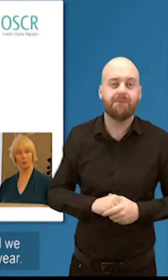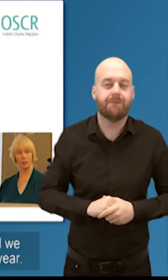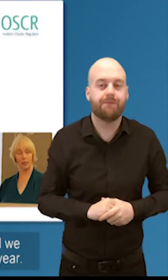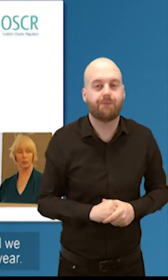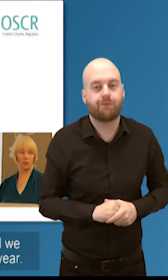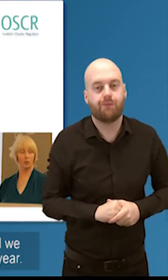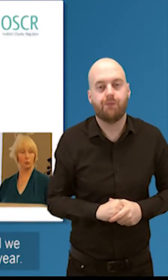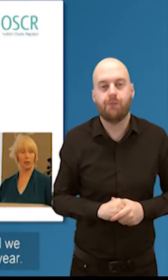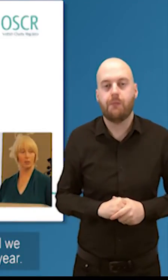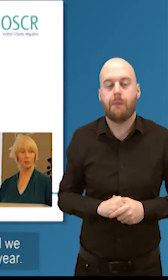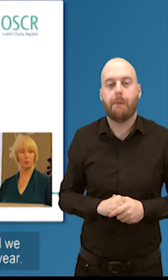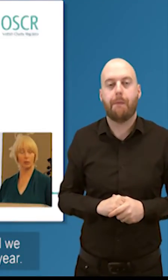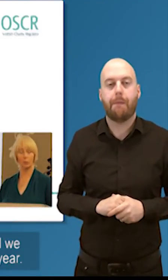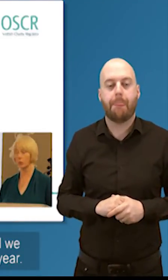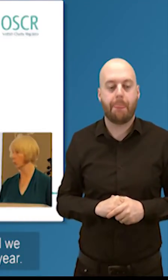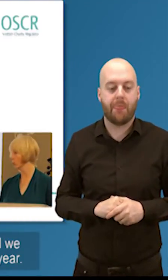something that we're undertaking and